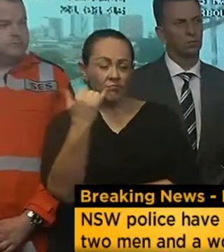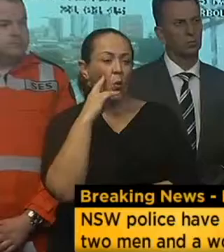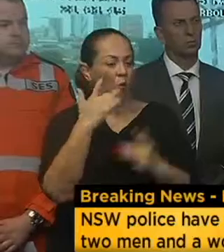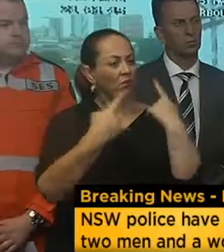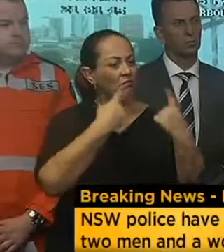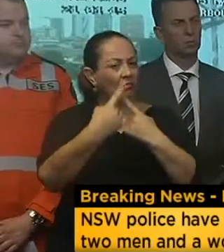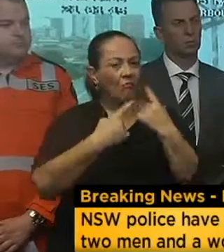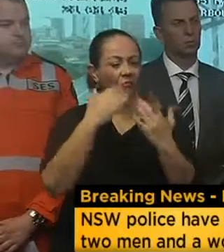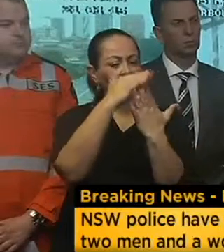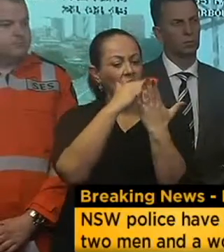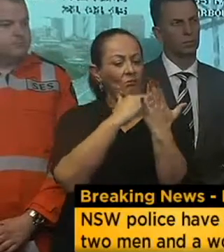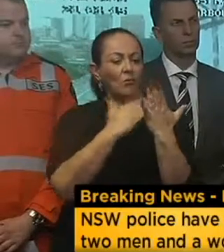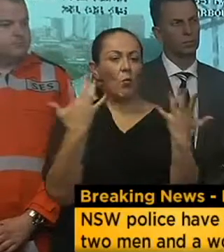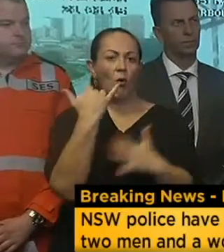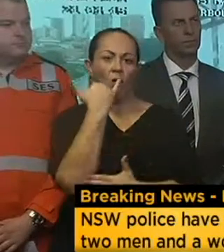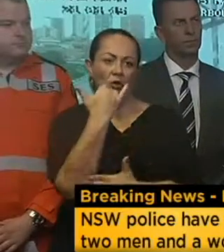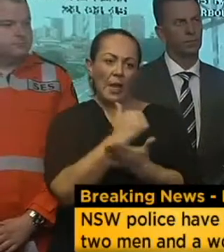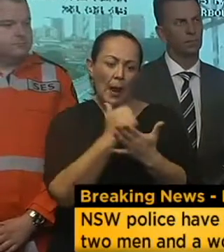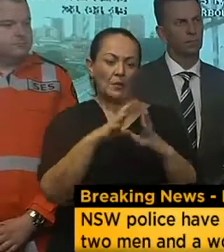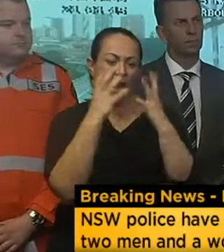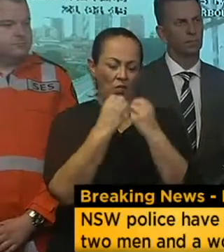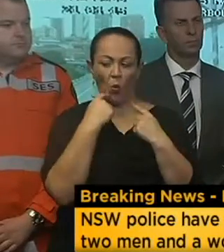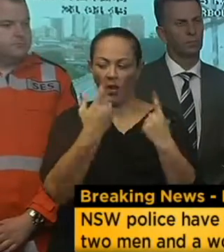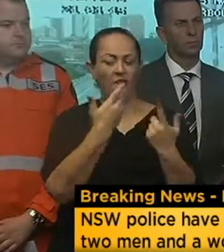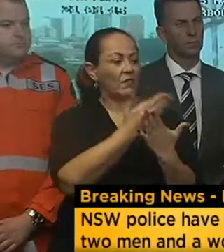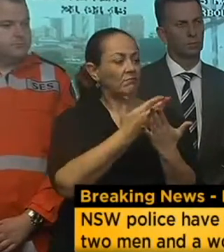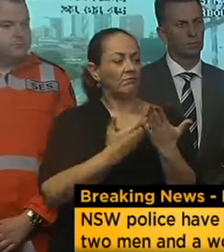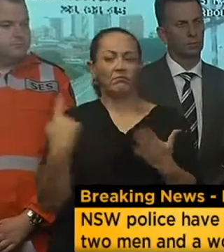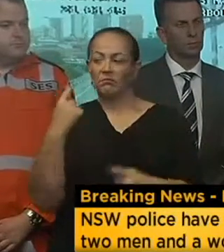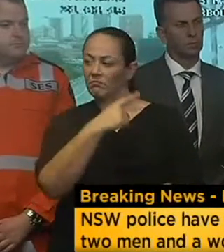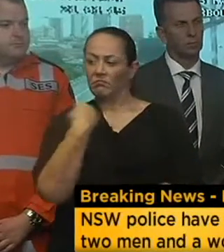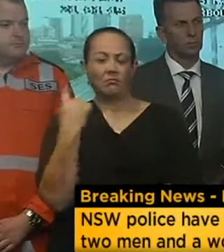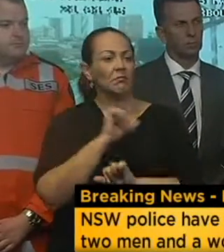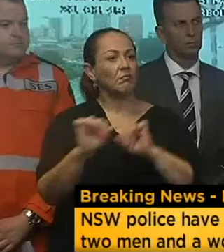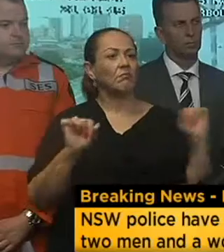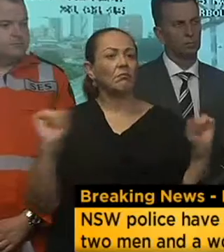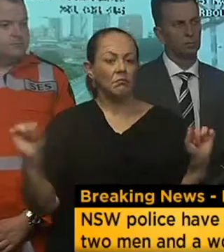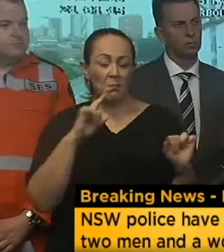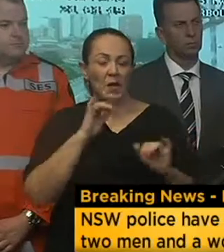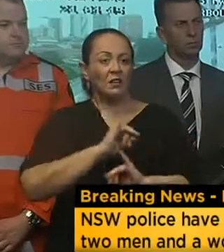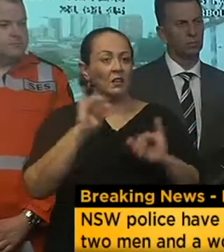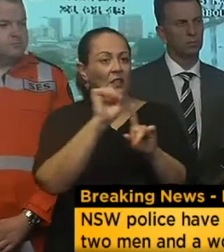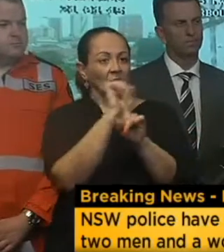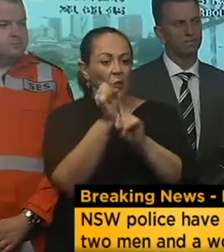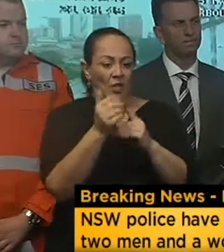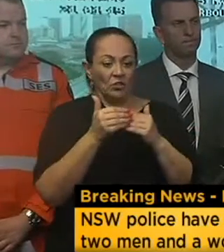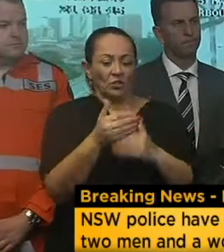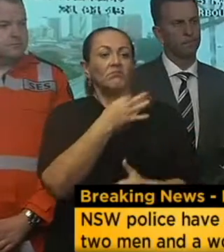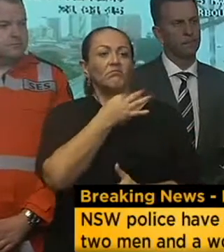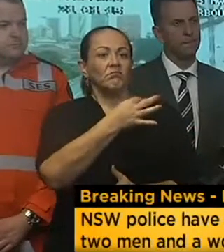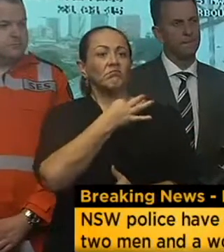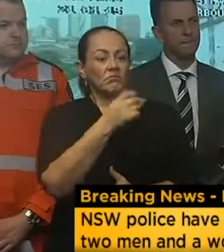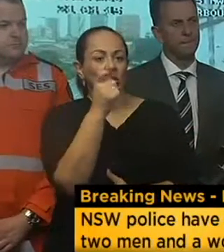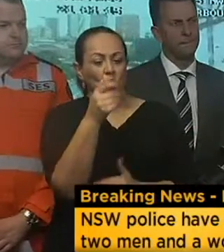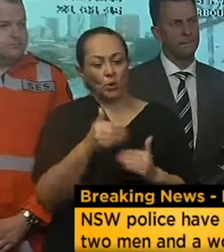contact points again, again try and prioritise in the sense understanding that there are some life threatening situations and that is where the